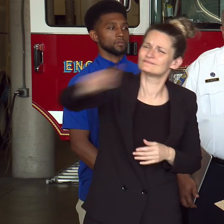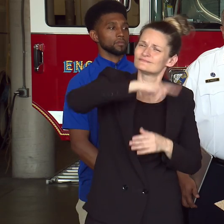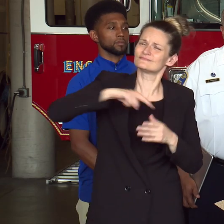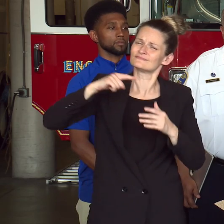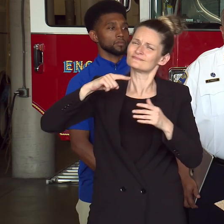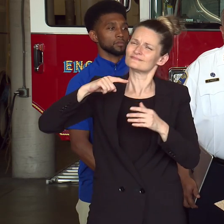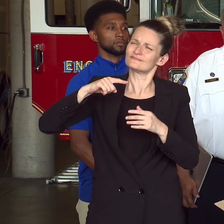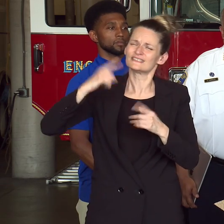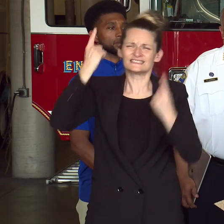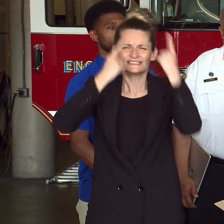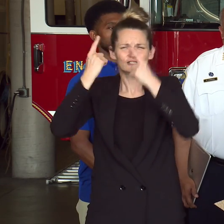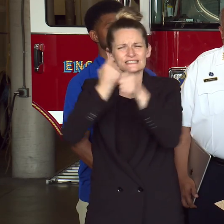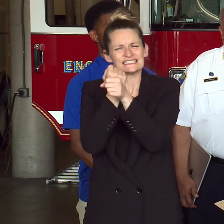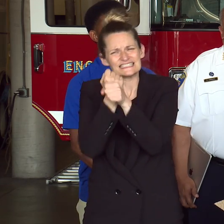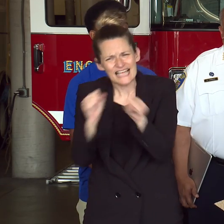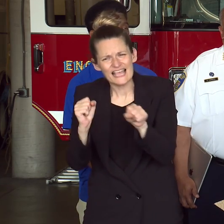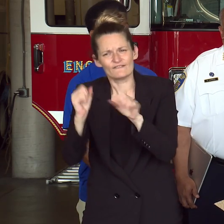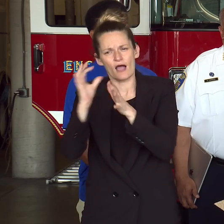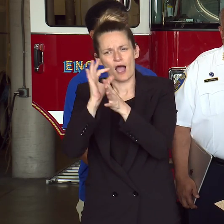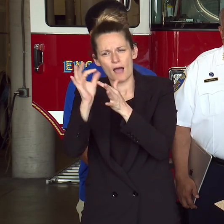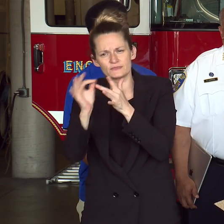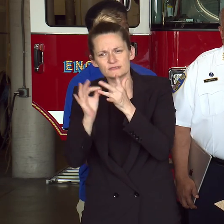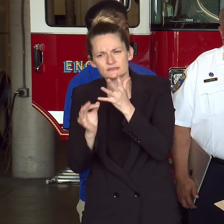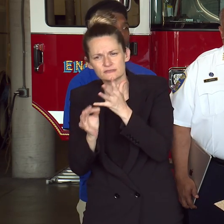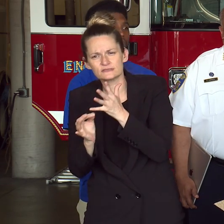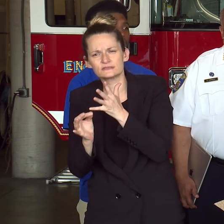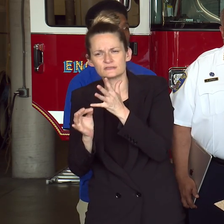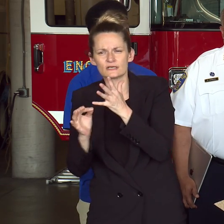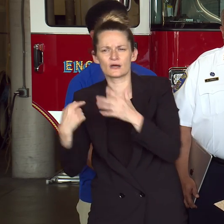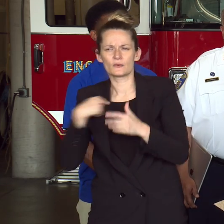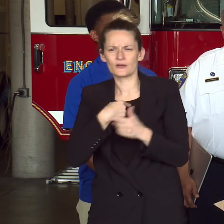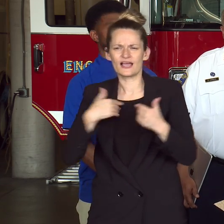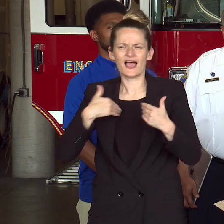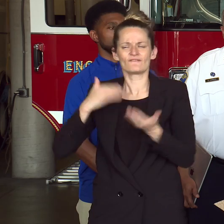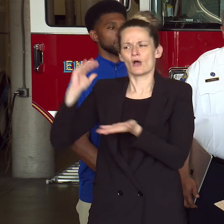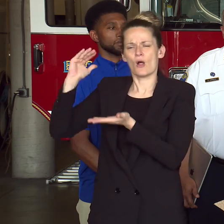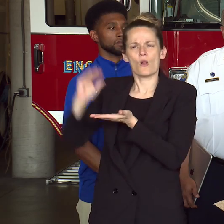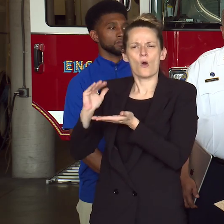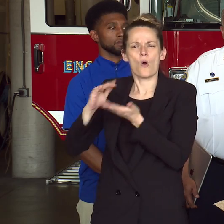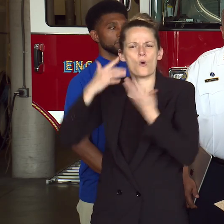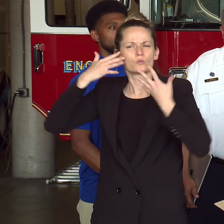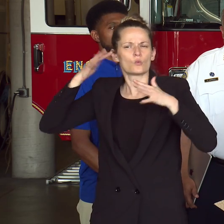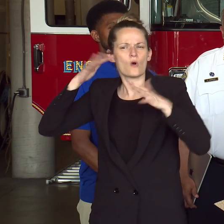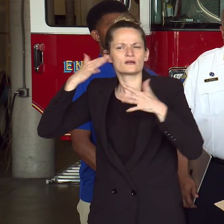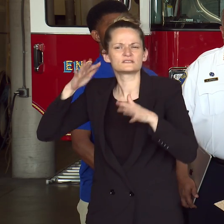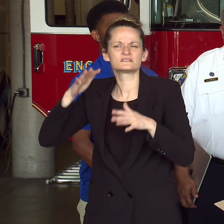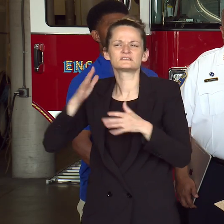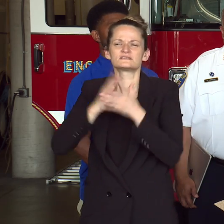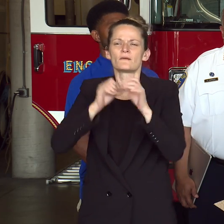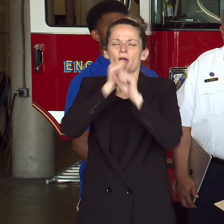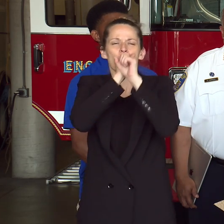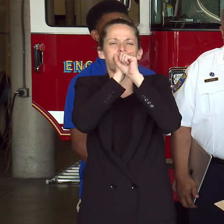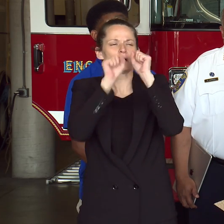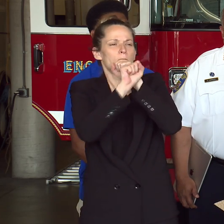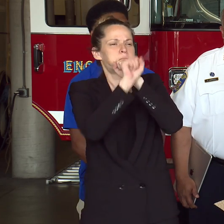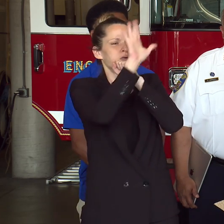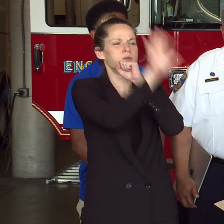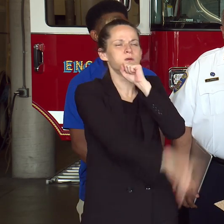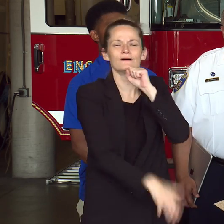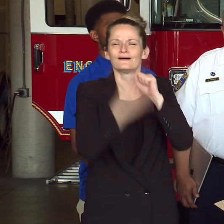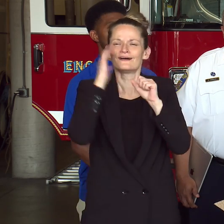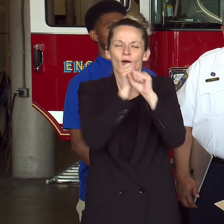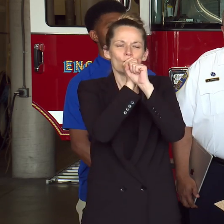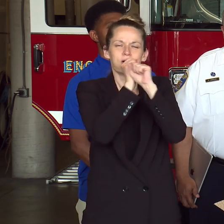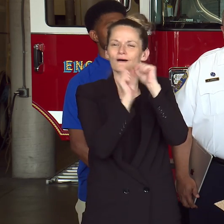Glow sticks, noisemakers, confetti balloons, and other setups, projectors